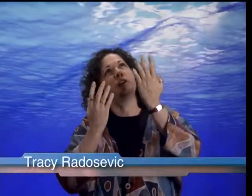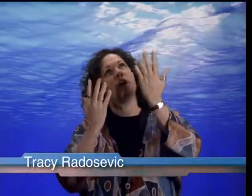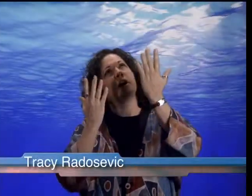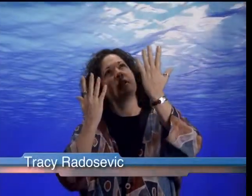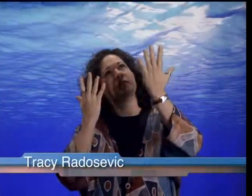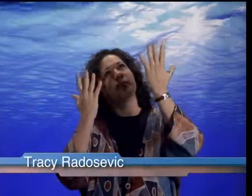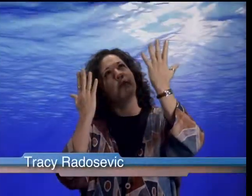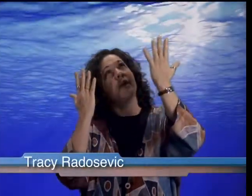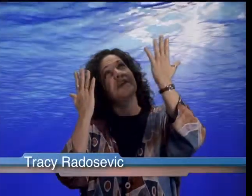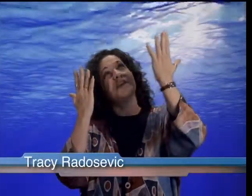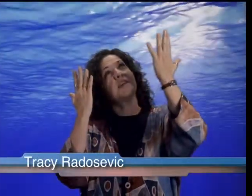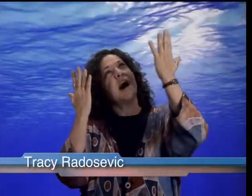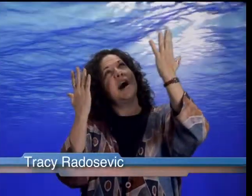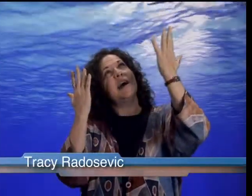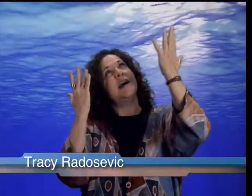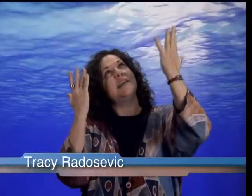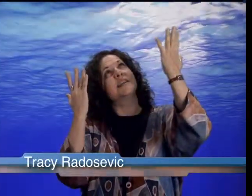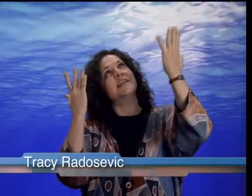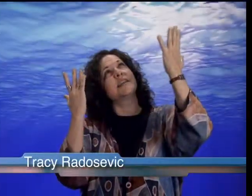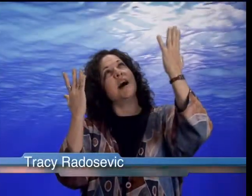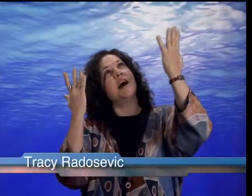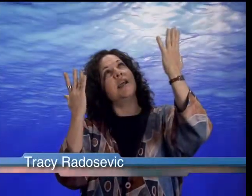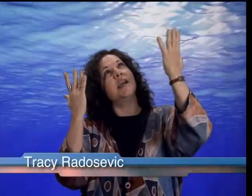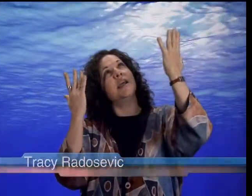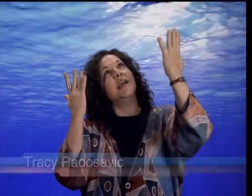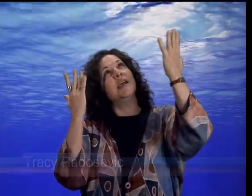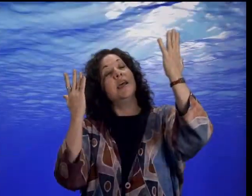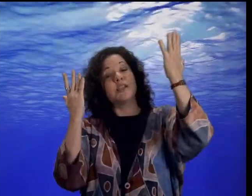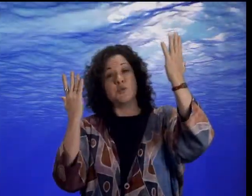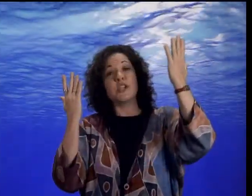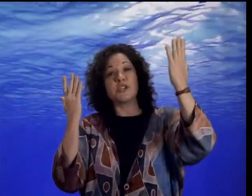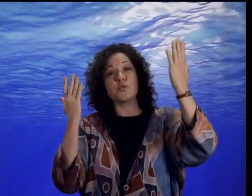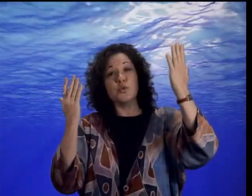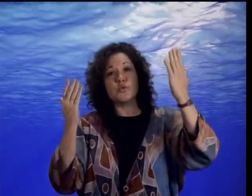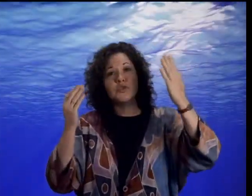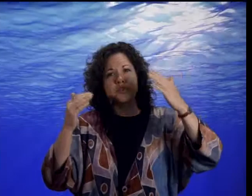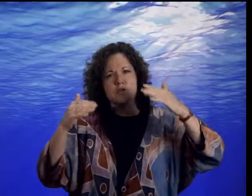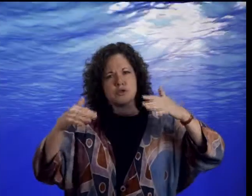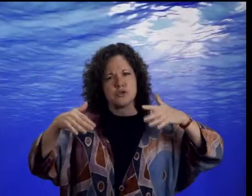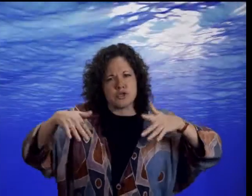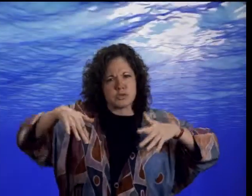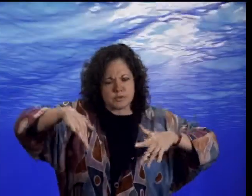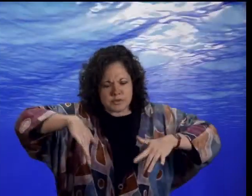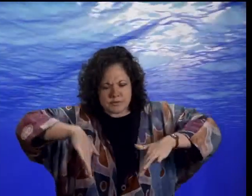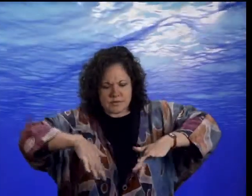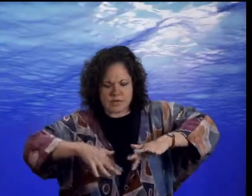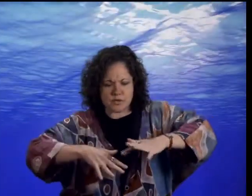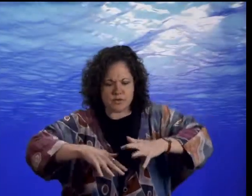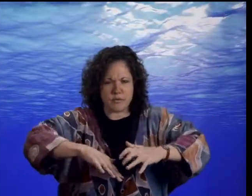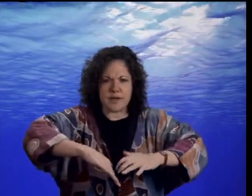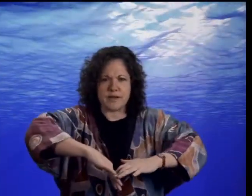long enough to put branches high into the sky as well as roots deep into the riverbank.